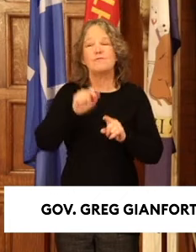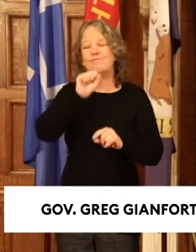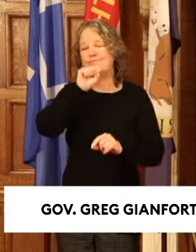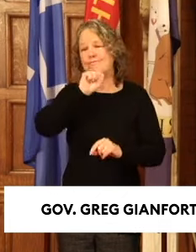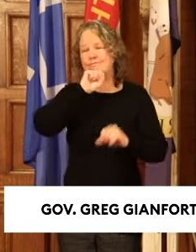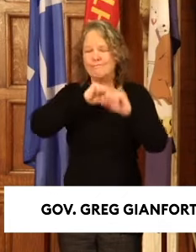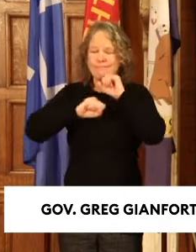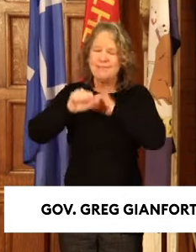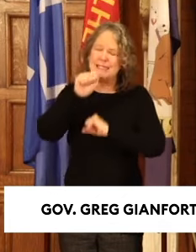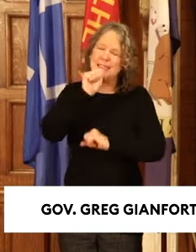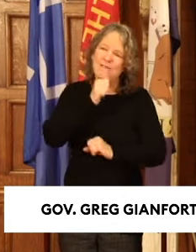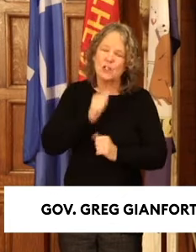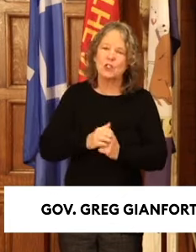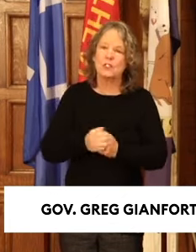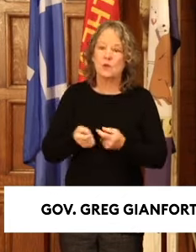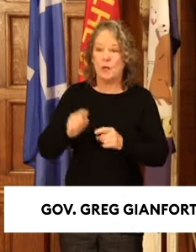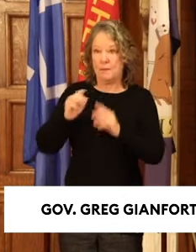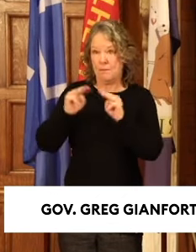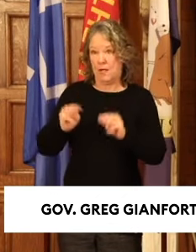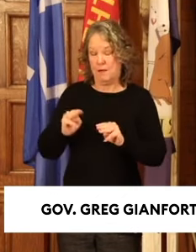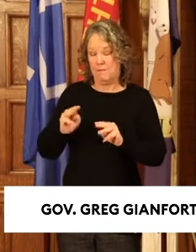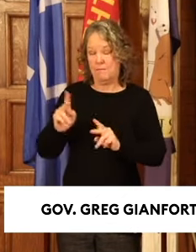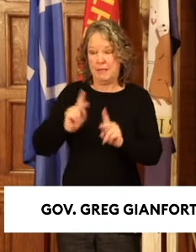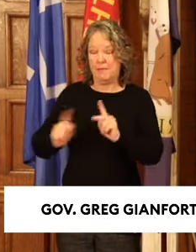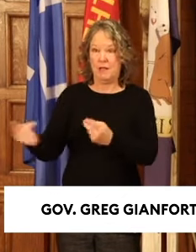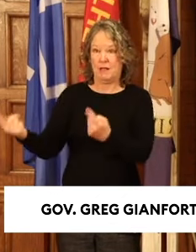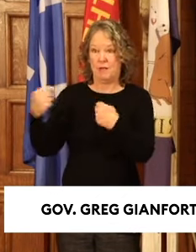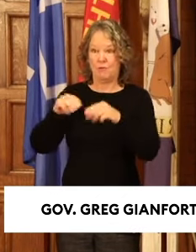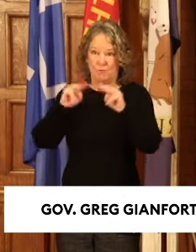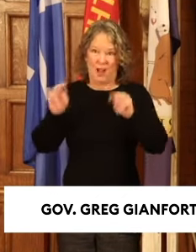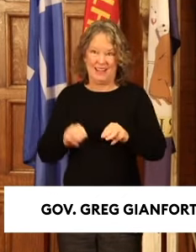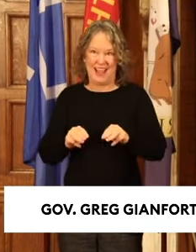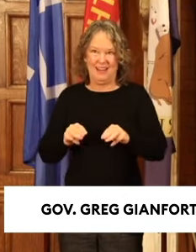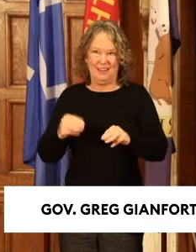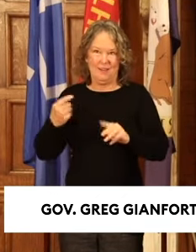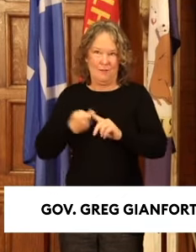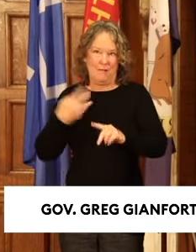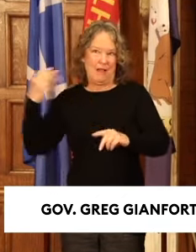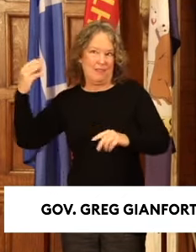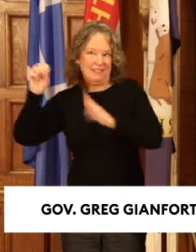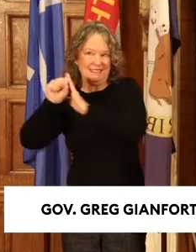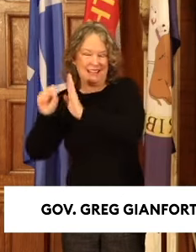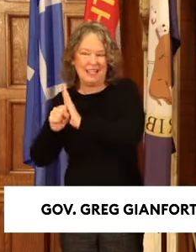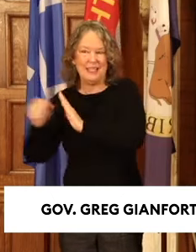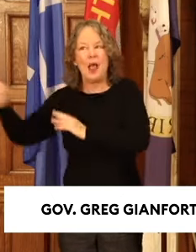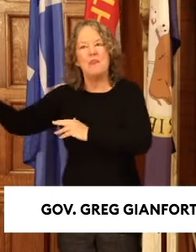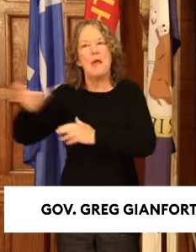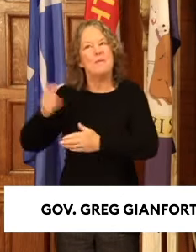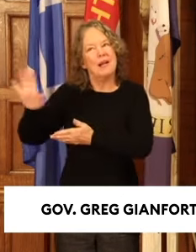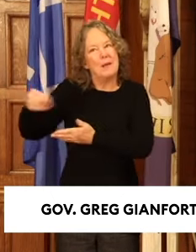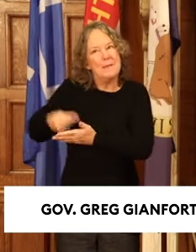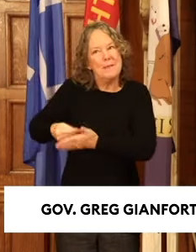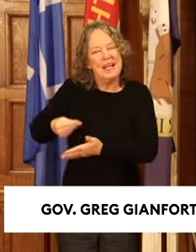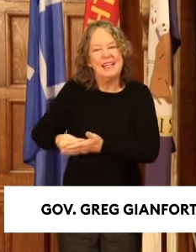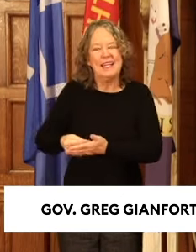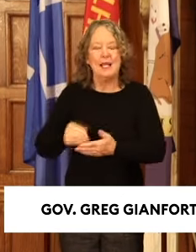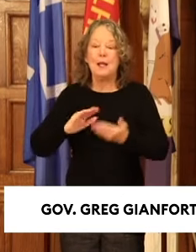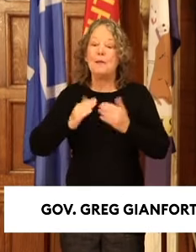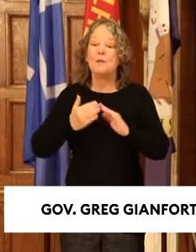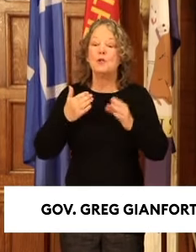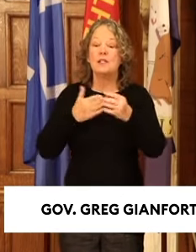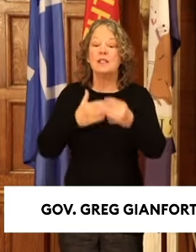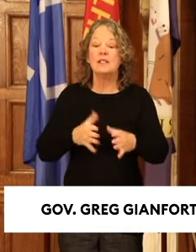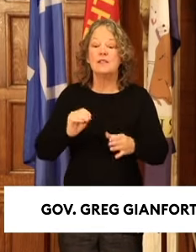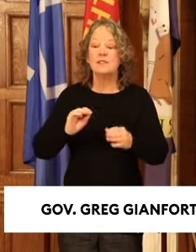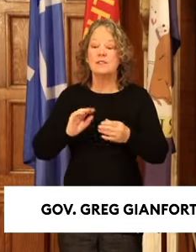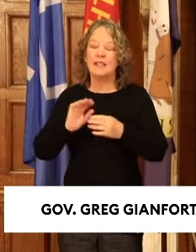visitors come to Montana to enjoy our public lands, they bring their wallets. Community leaders and economic development experts across